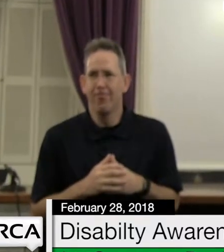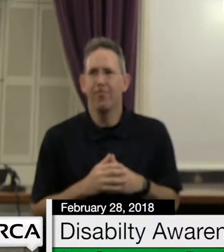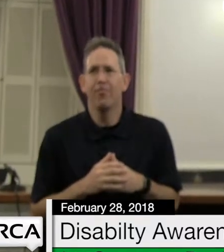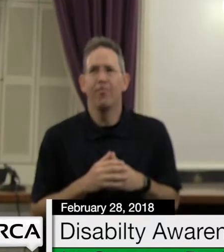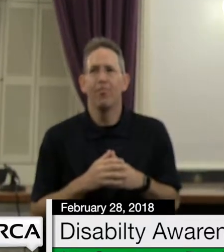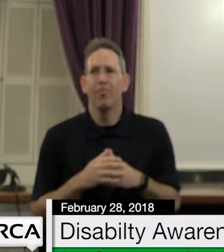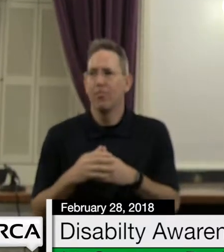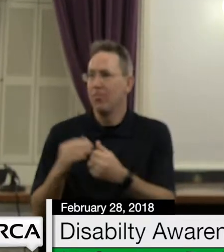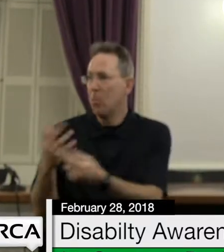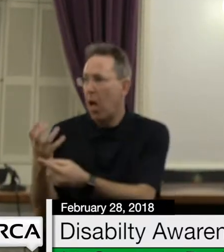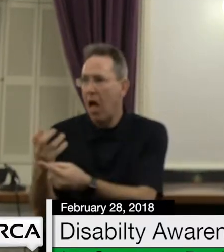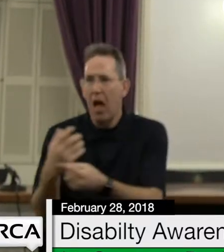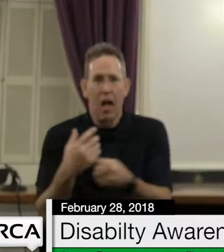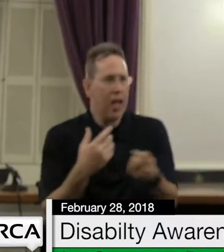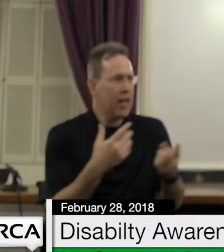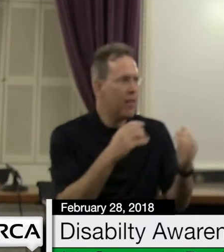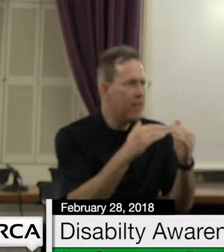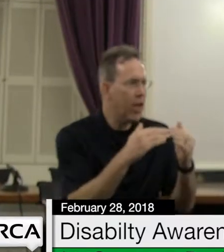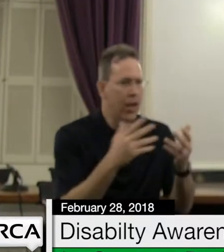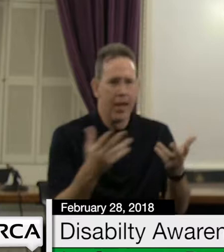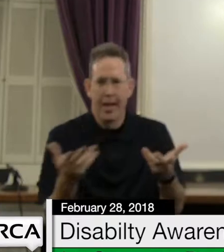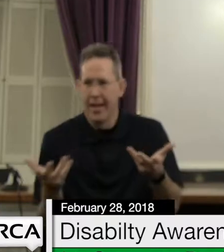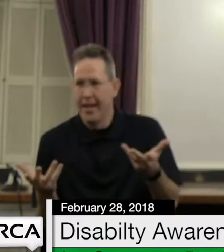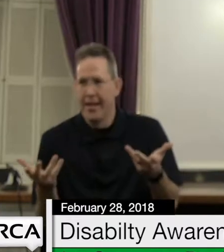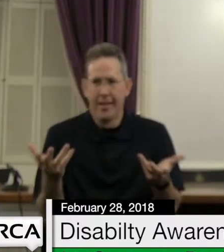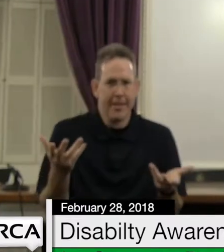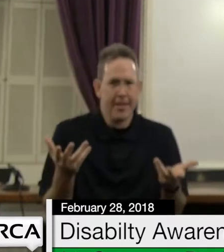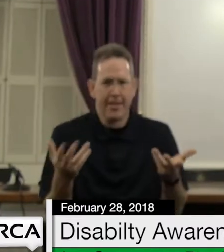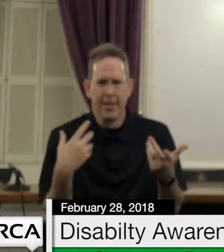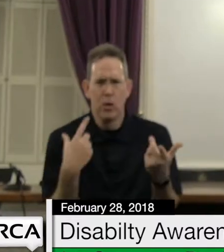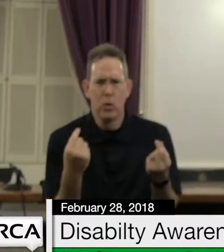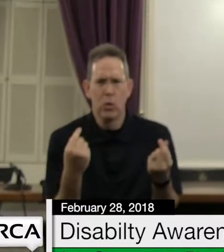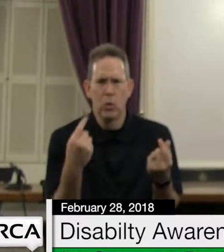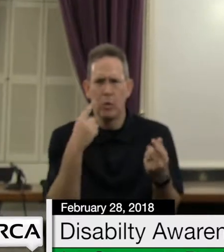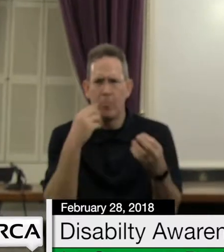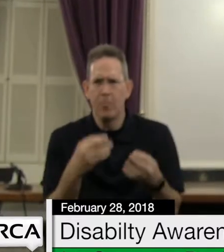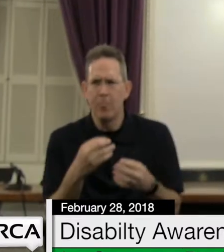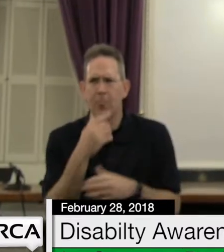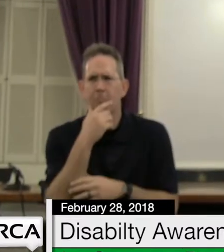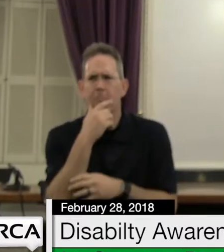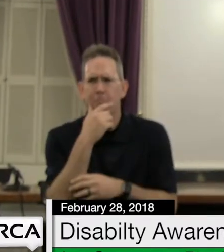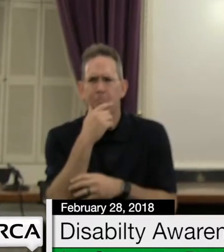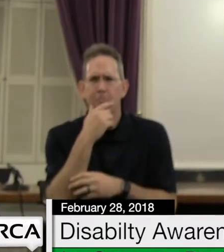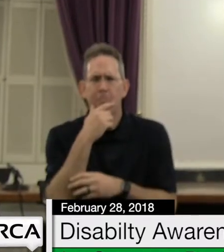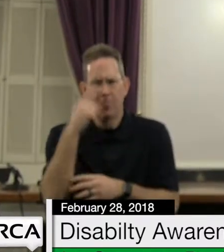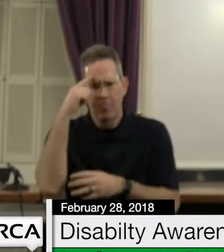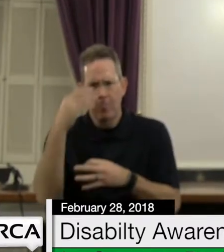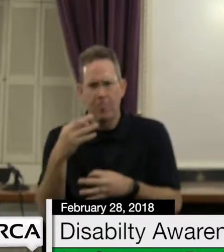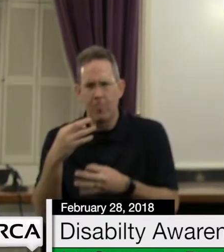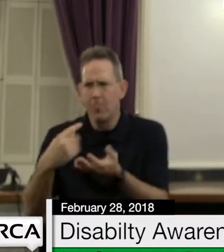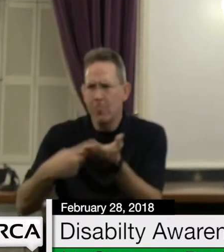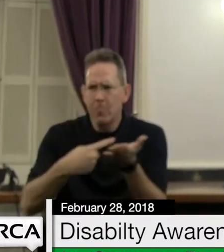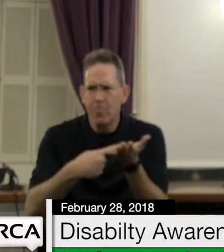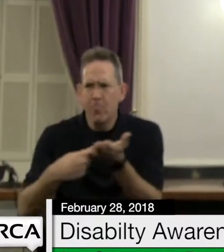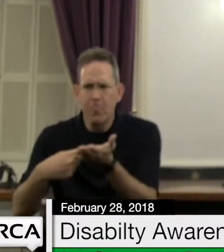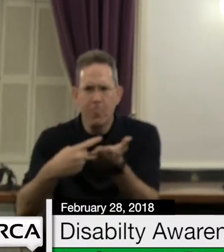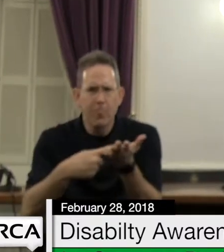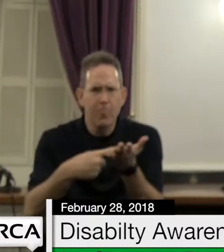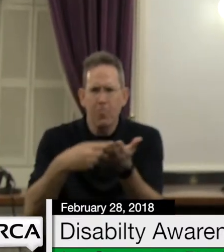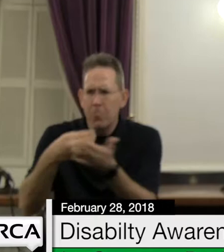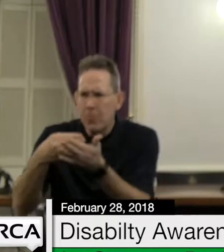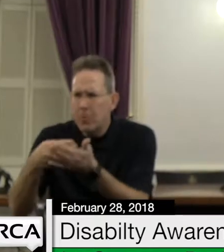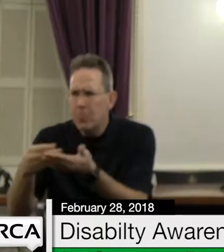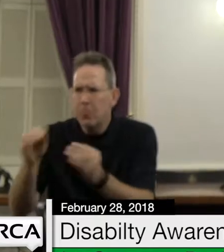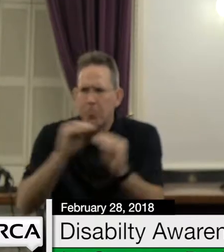put in, in the form of taxes and revenues, and then figure out how